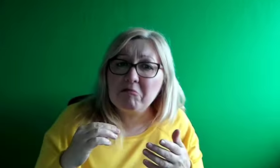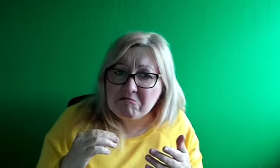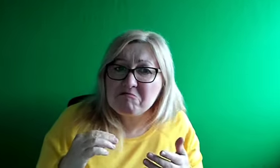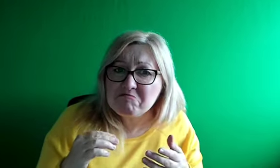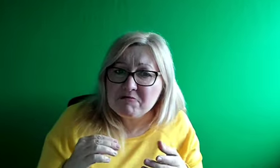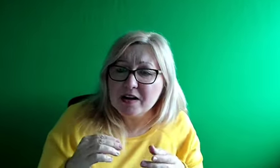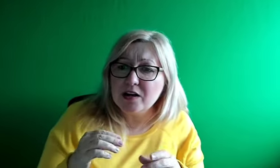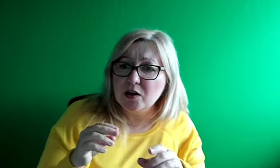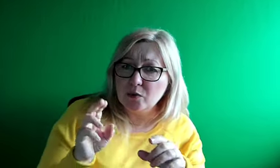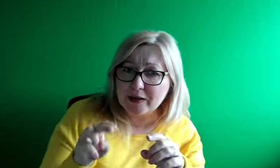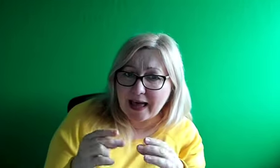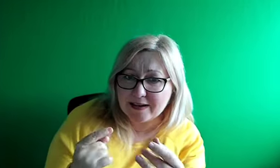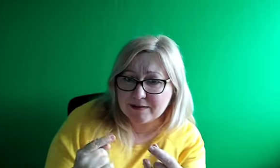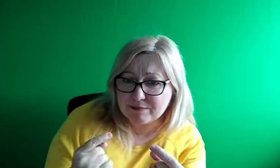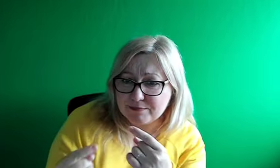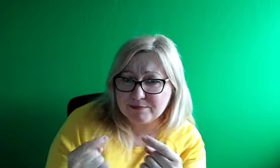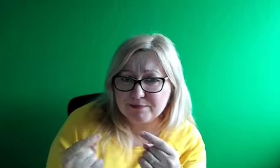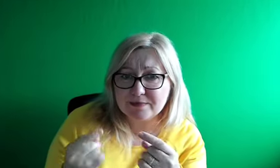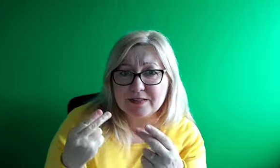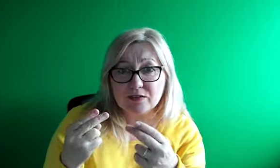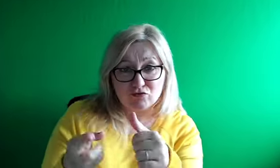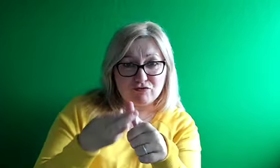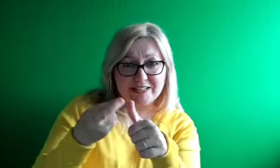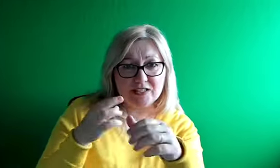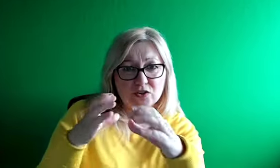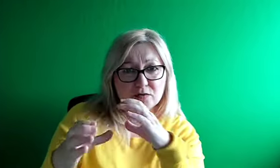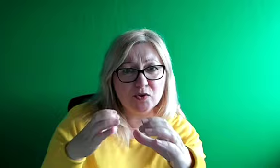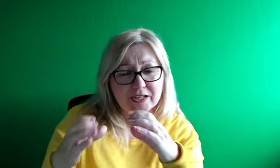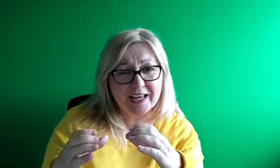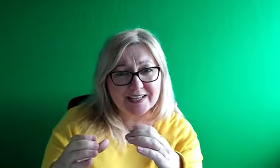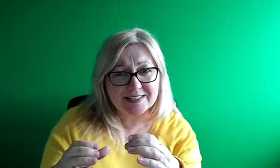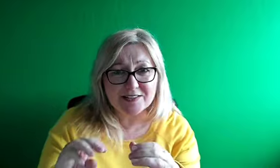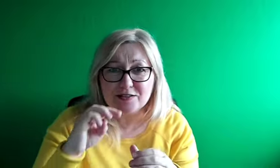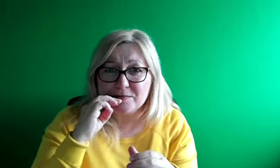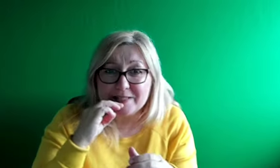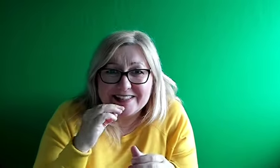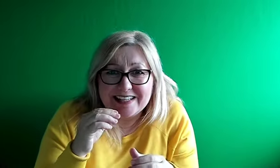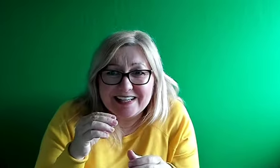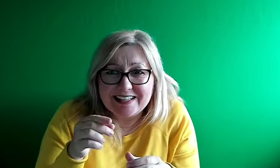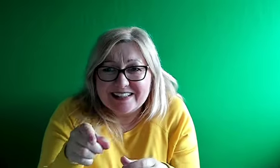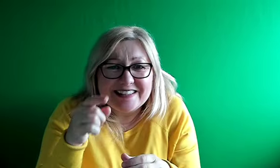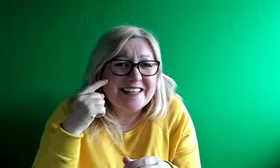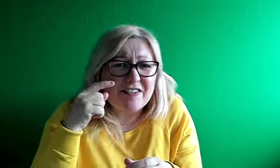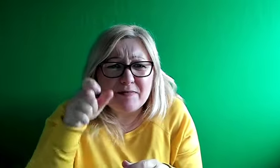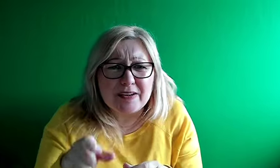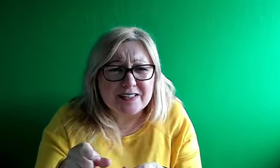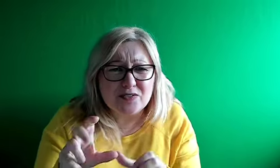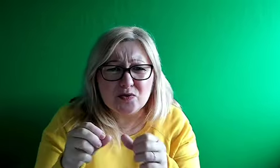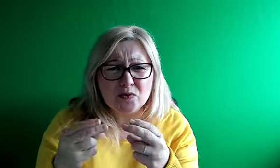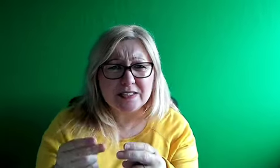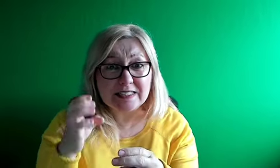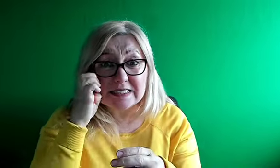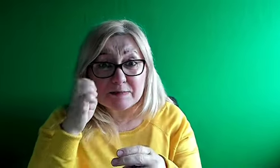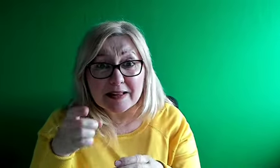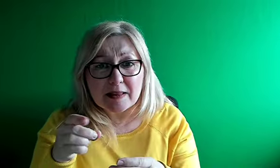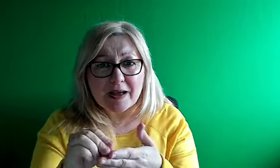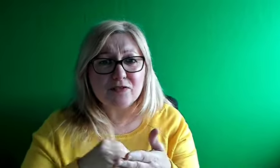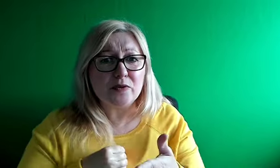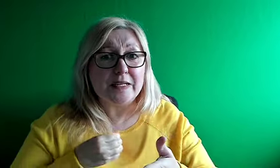has already been a skill about it. Yeah, okay, you're someone, Jenny, I have to say, because, your passion for the subject, is tremendous,